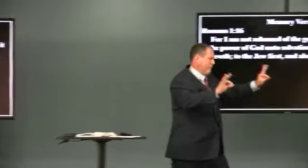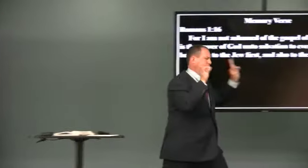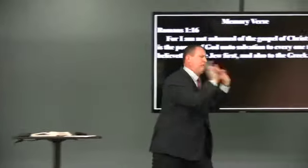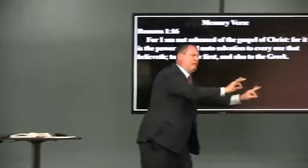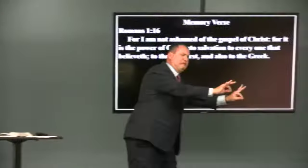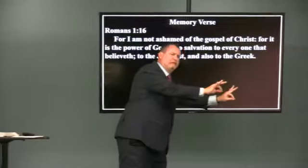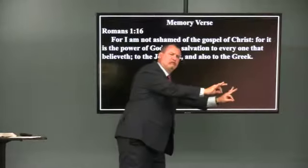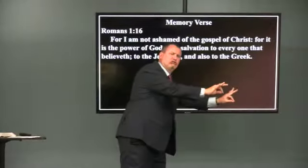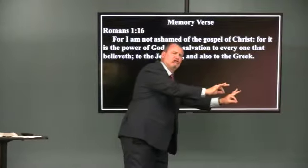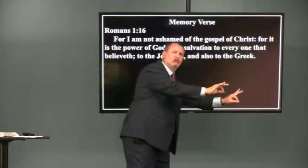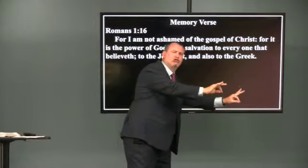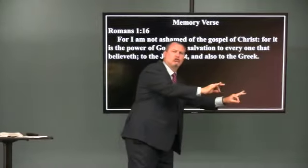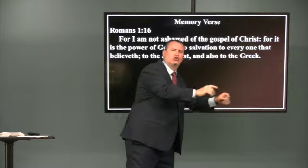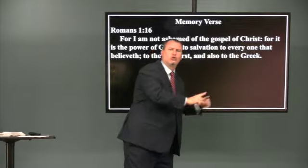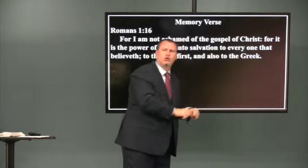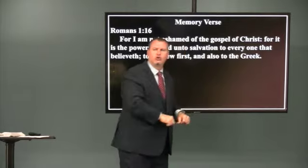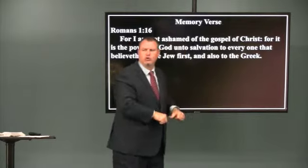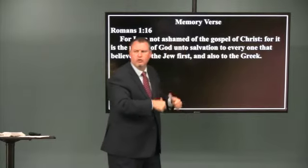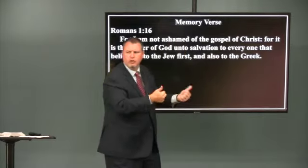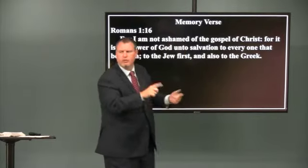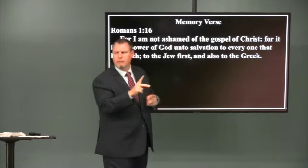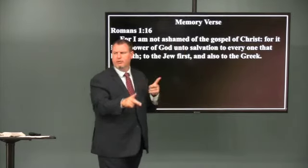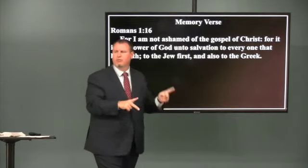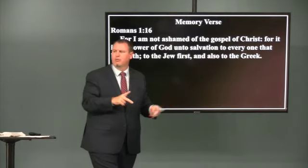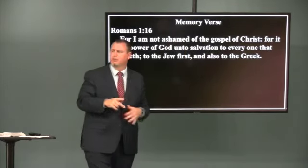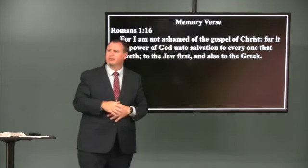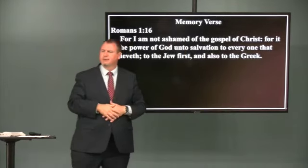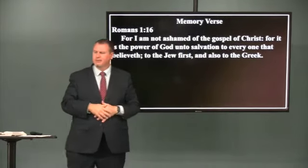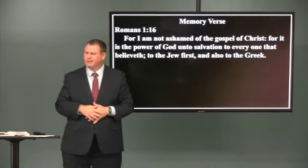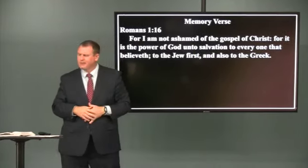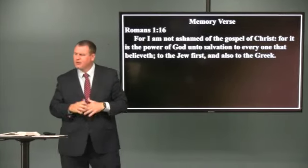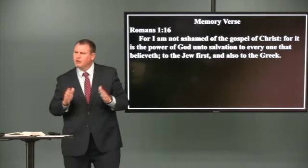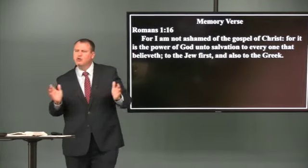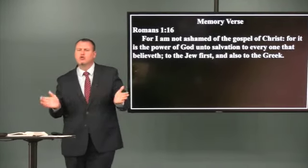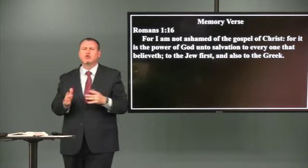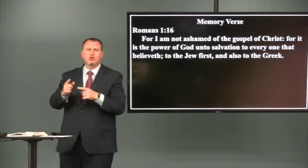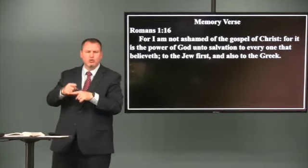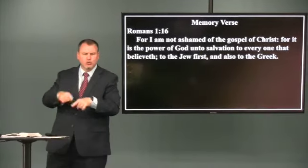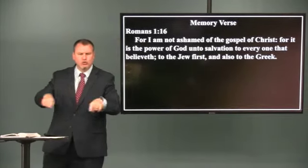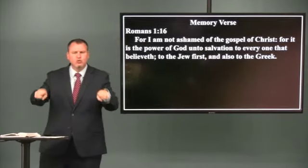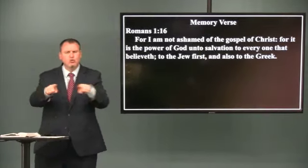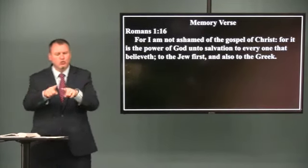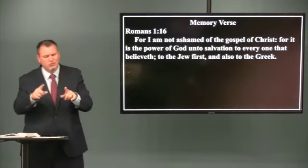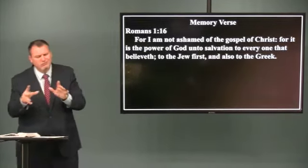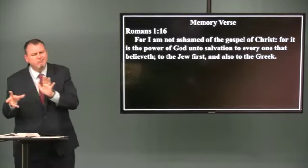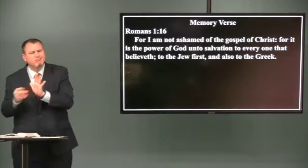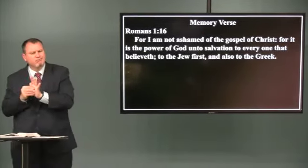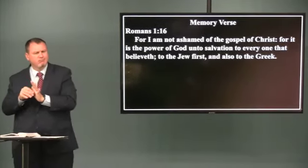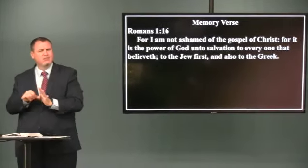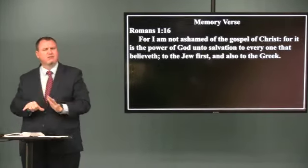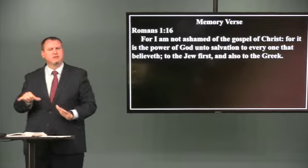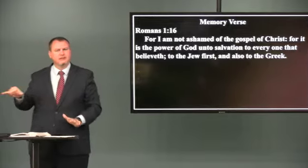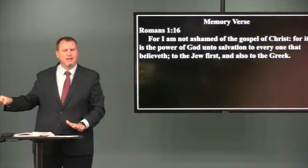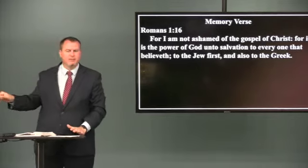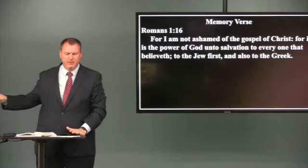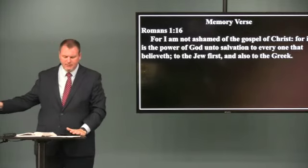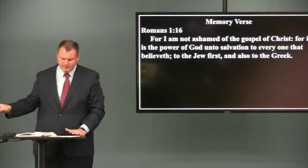write and preach to other people and I encourage you all to copy